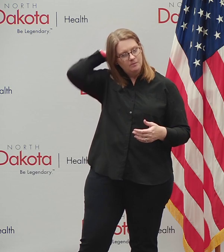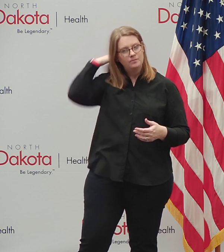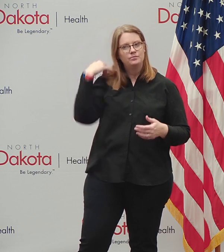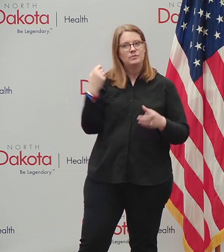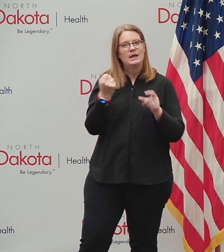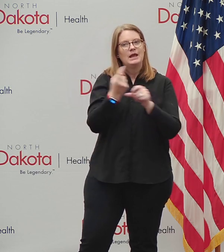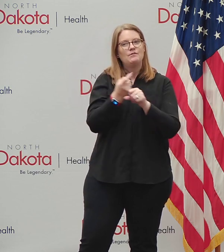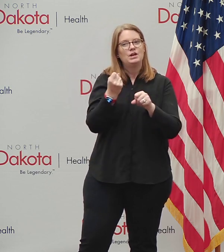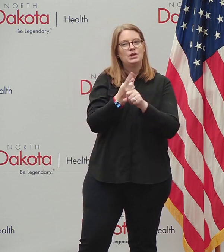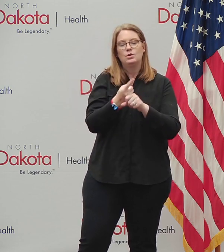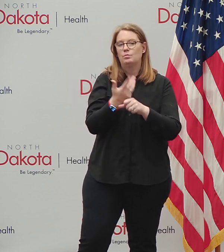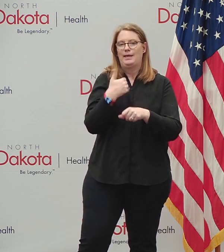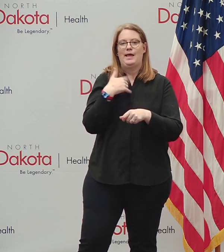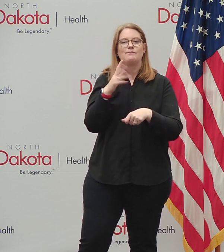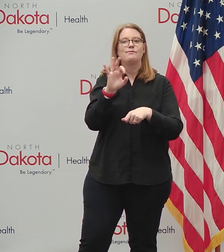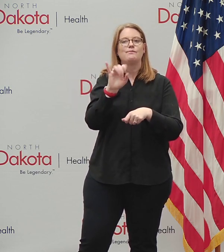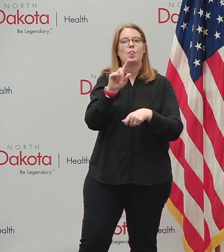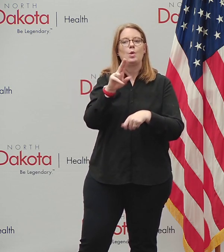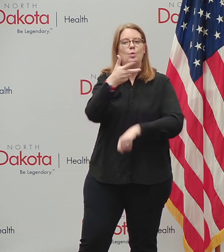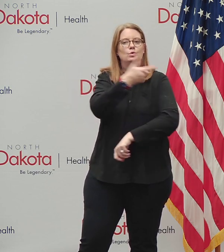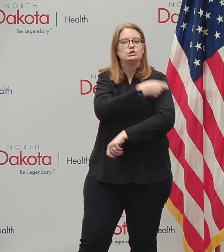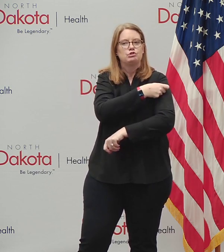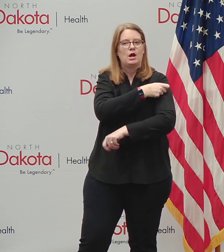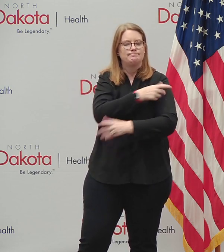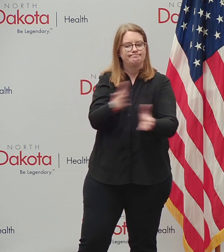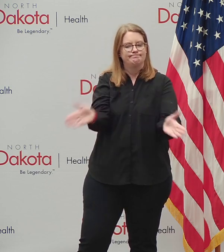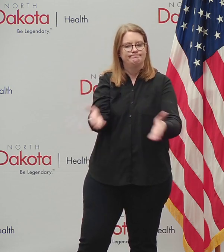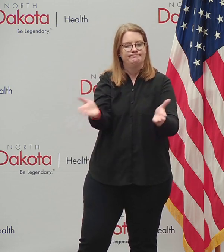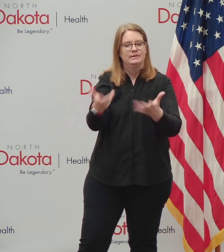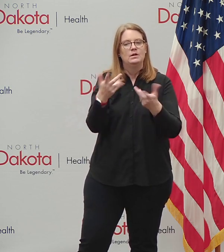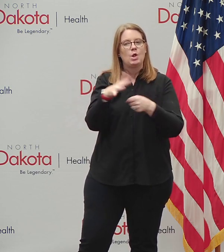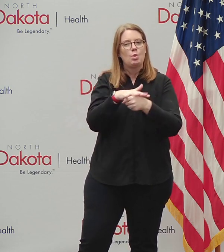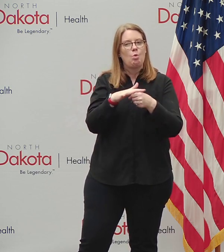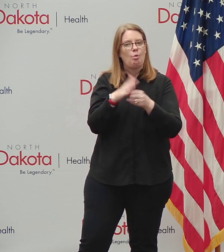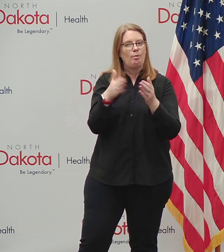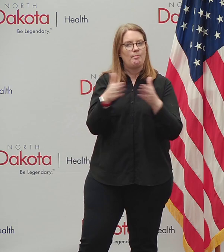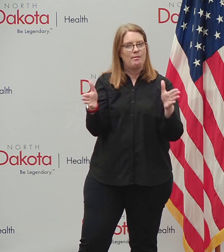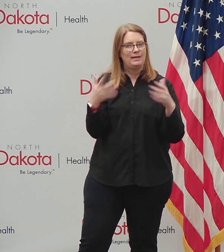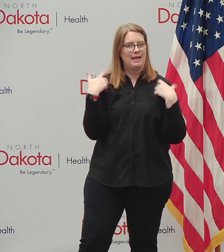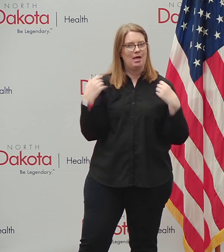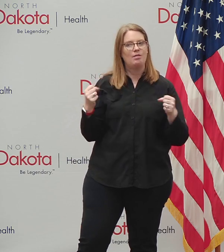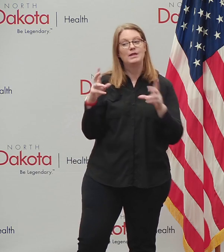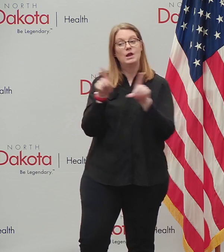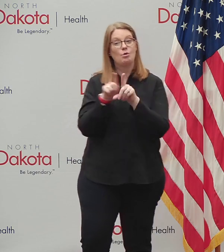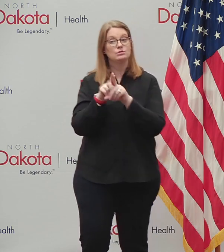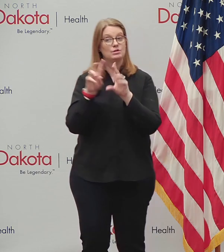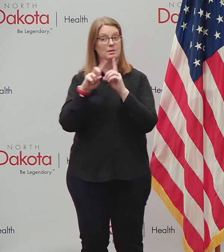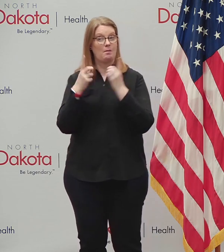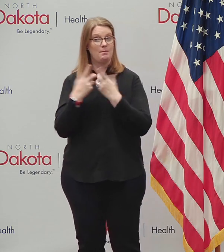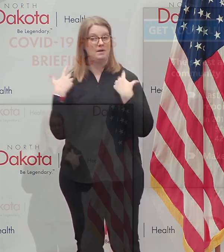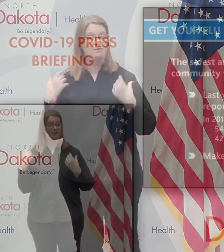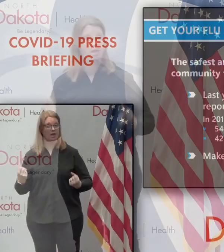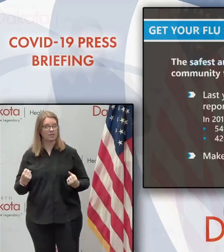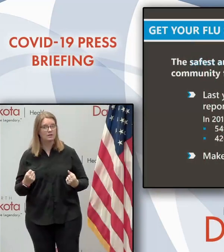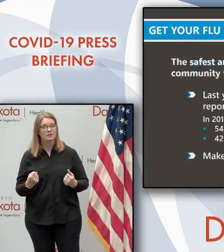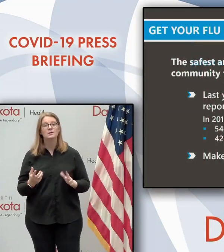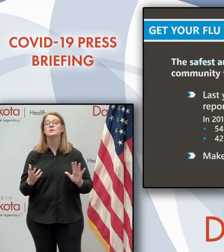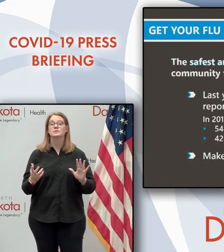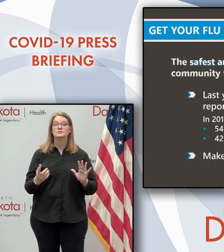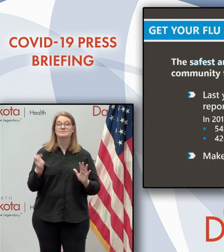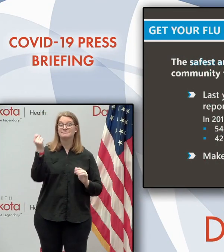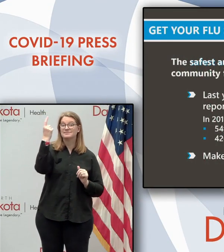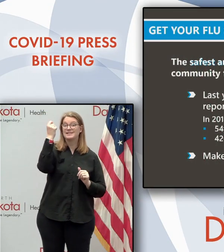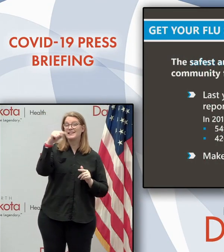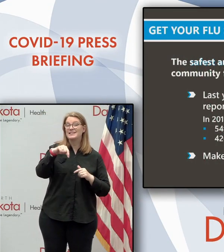got flu shot campaigns in the state of North Dakota through our Department of Health and local public health. Again, we would like to see an increase in flu